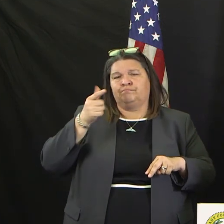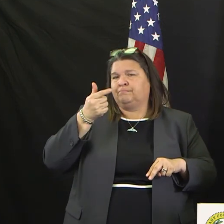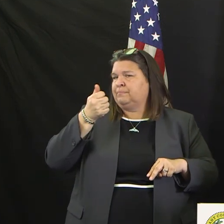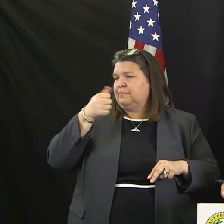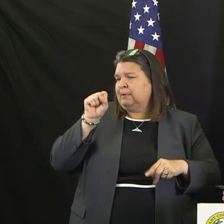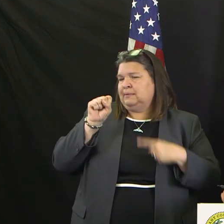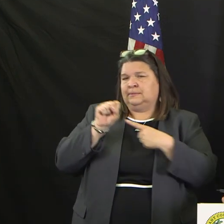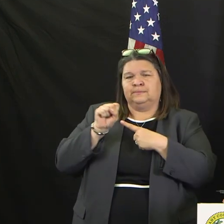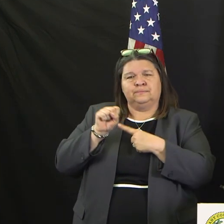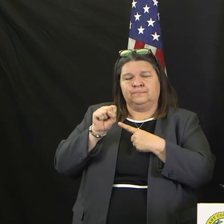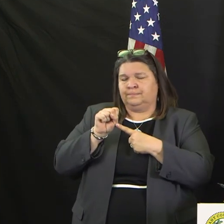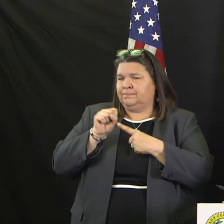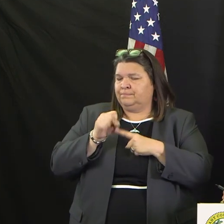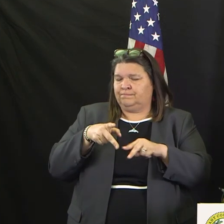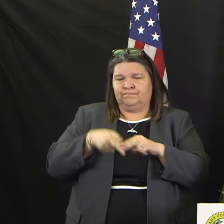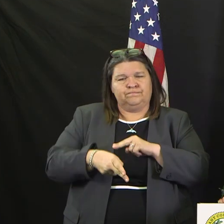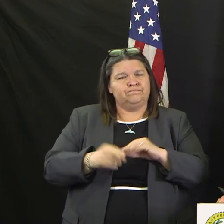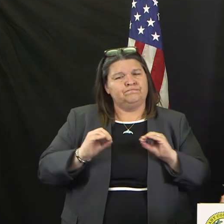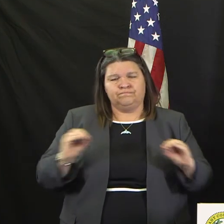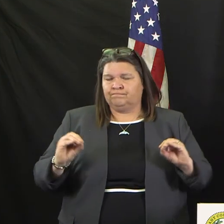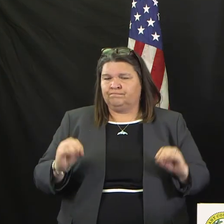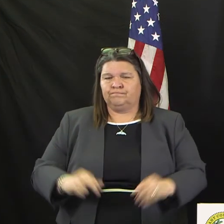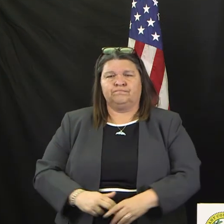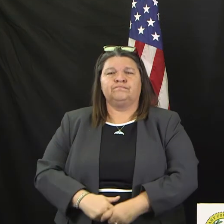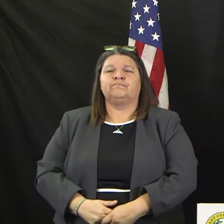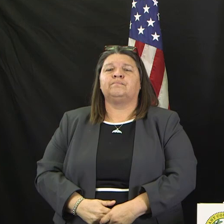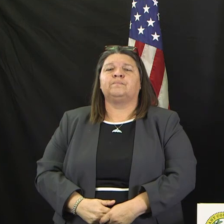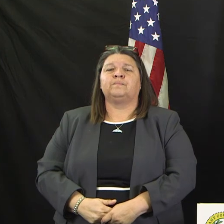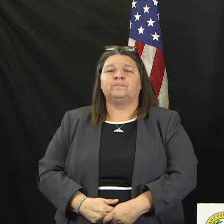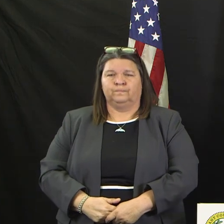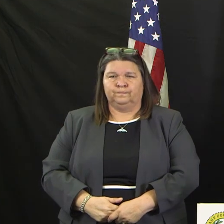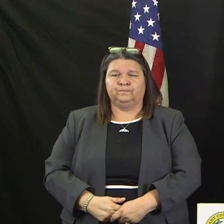doing to help you, too. Thank you. Chief Davis.